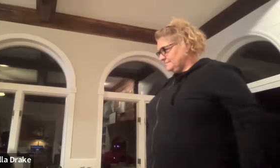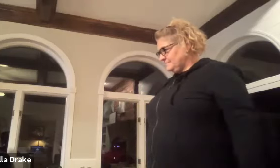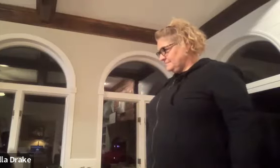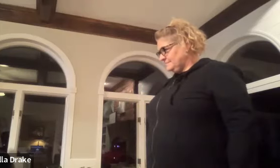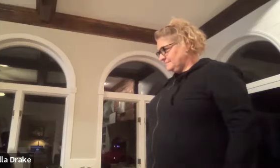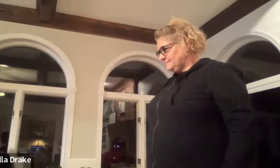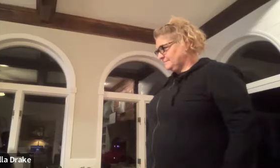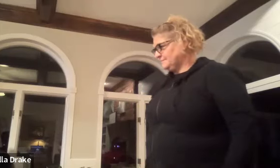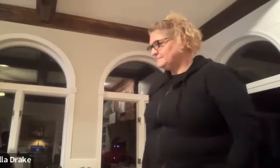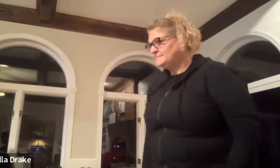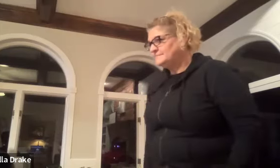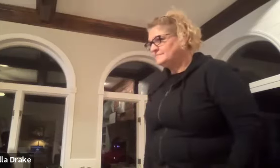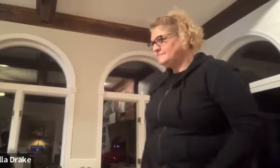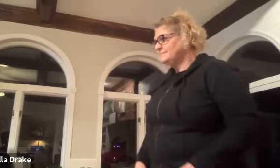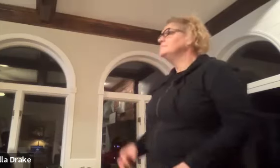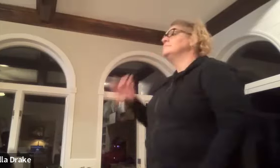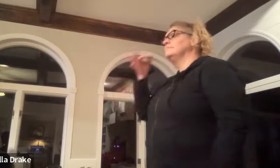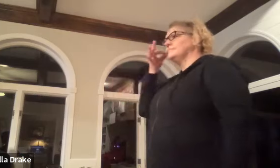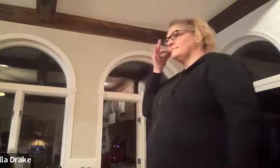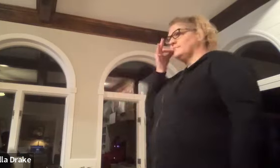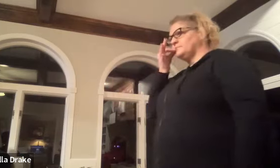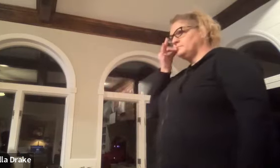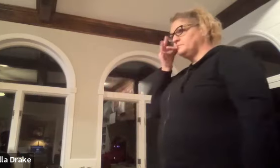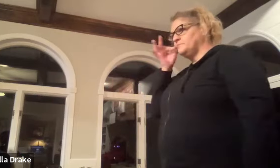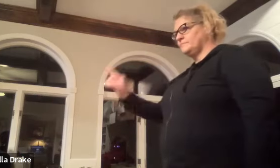dry or strong chocolate milk